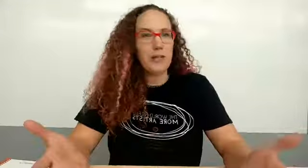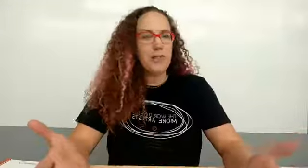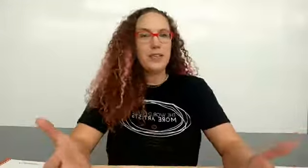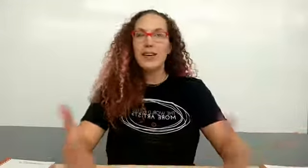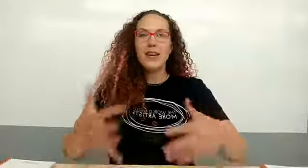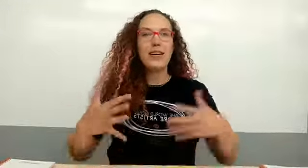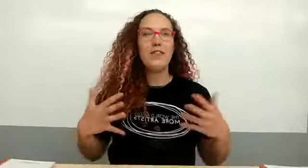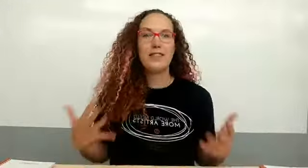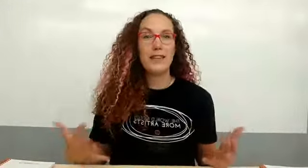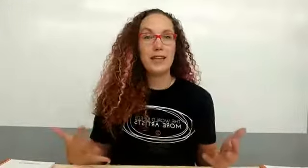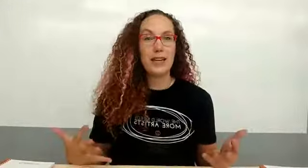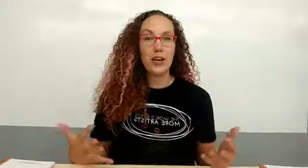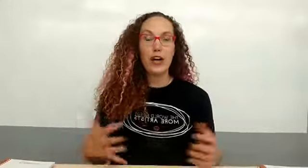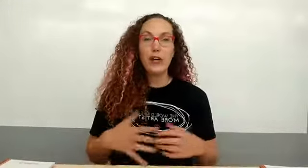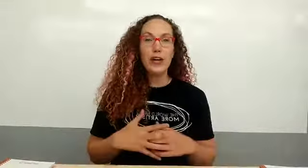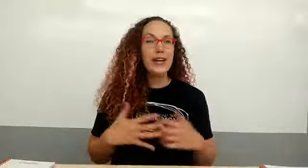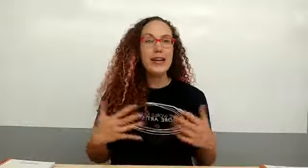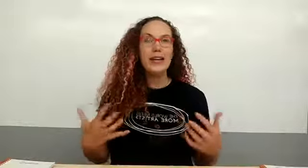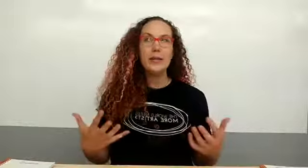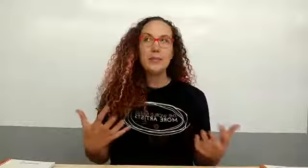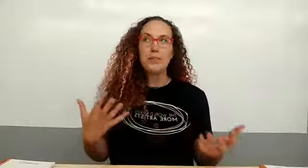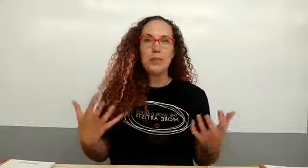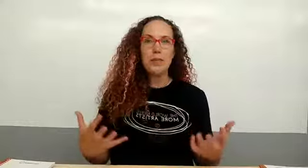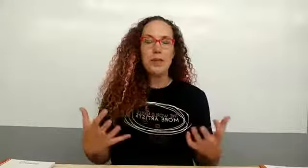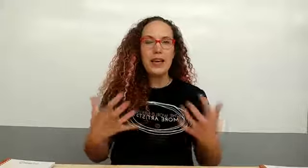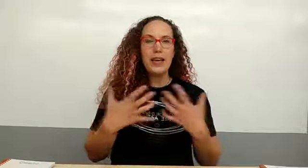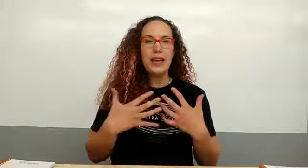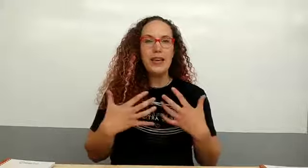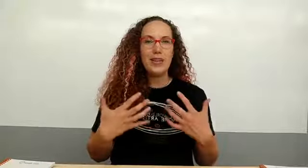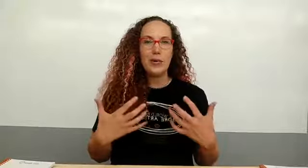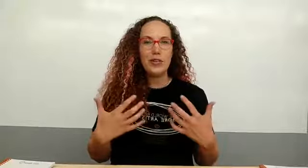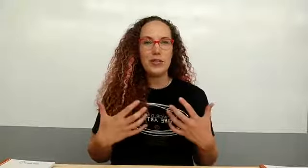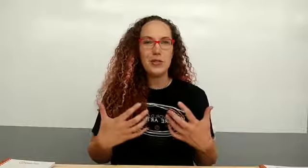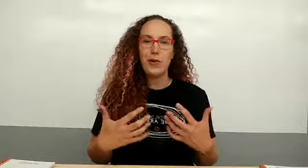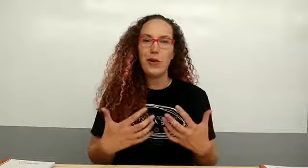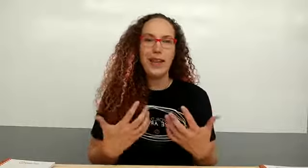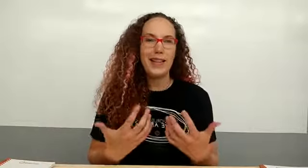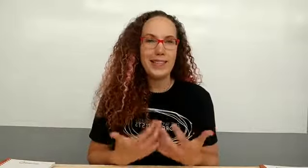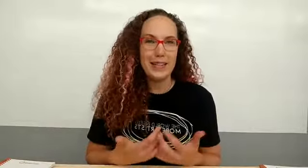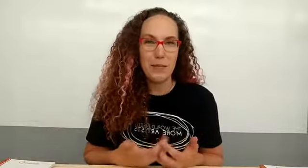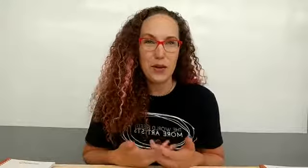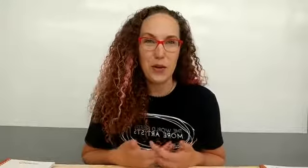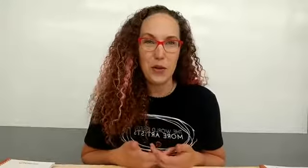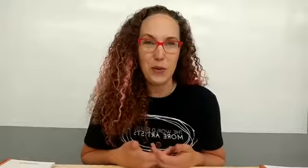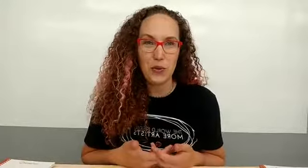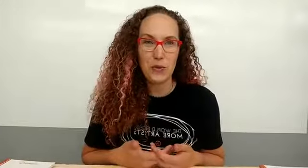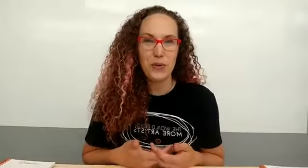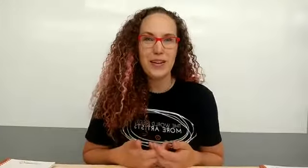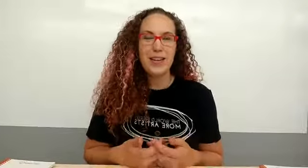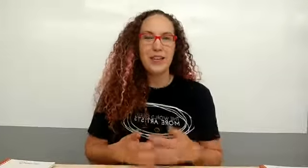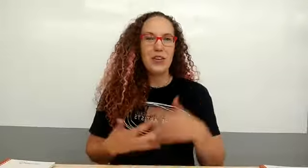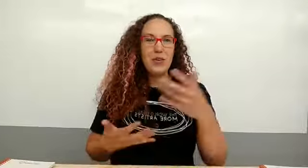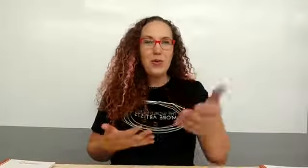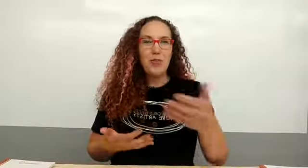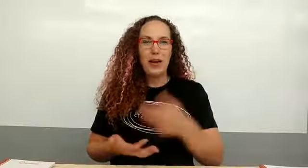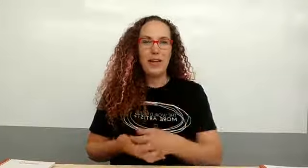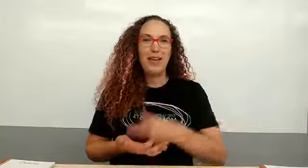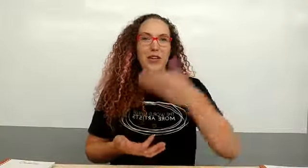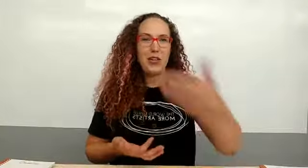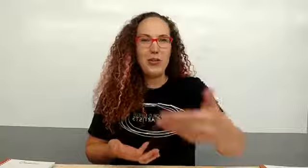they're going to need a facilitator they're going to need to be in the orange easel role and that's going to be you you the parent you